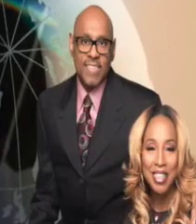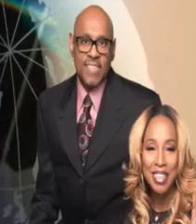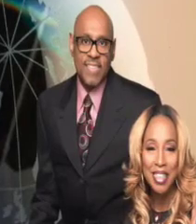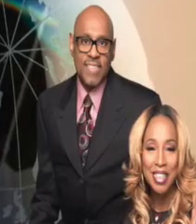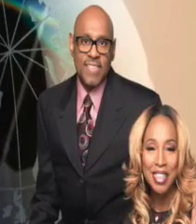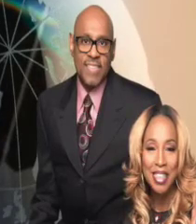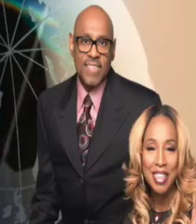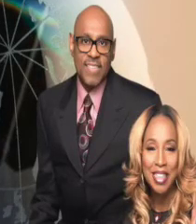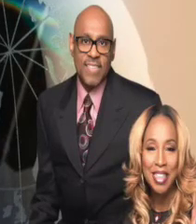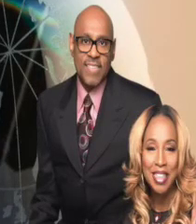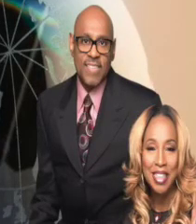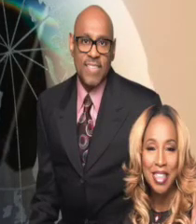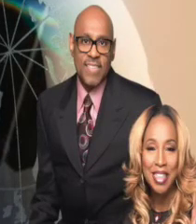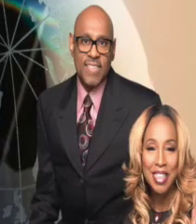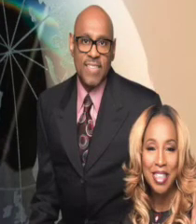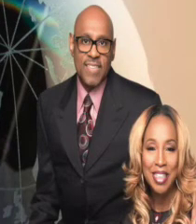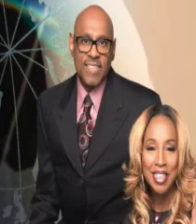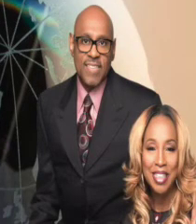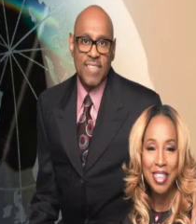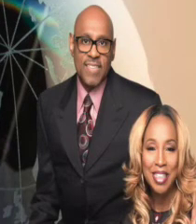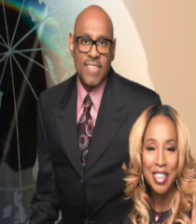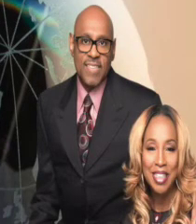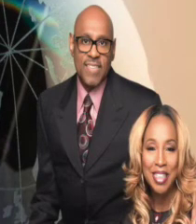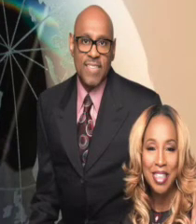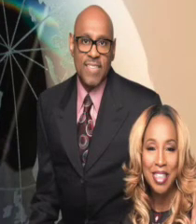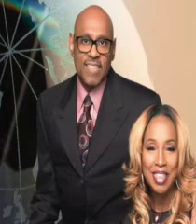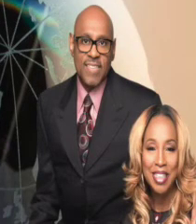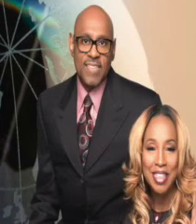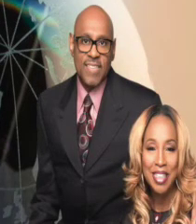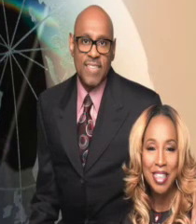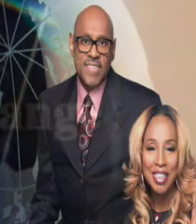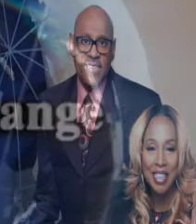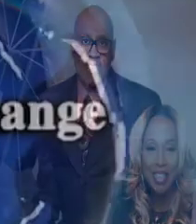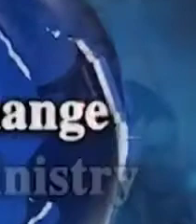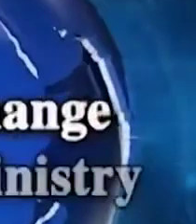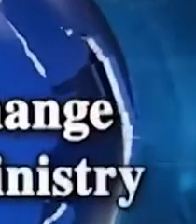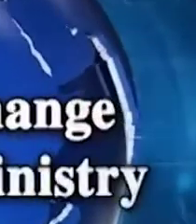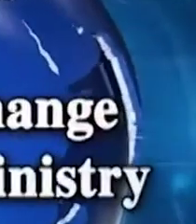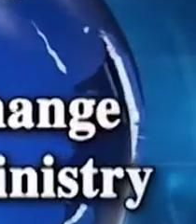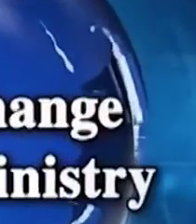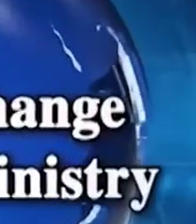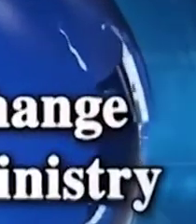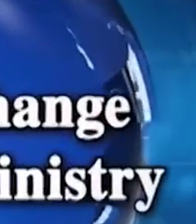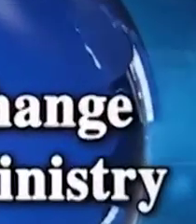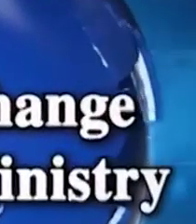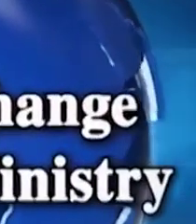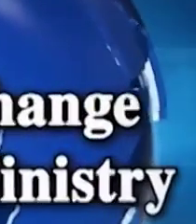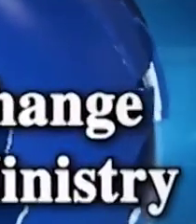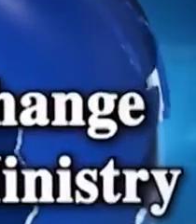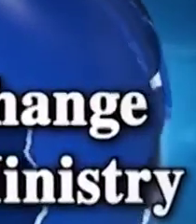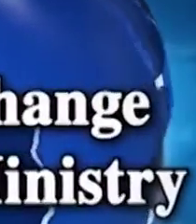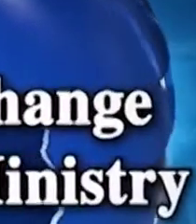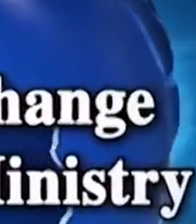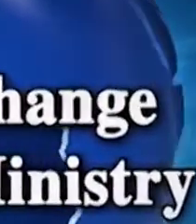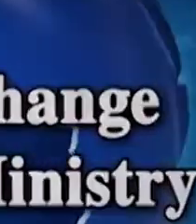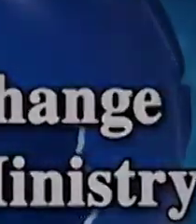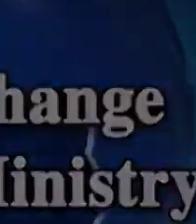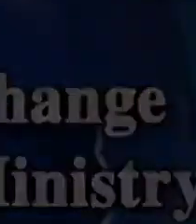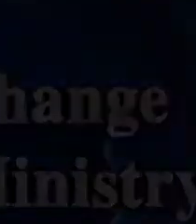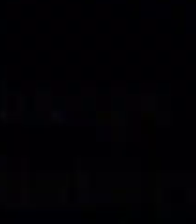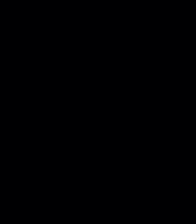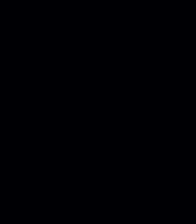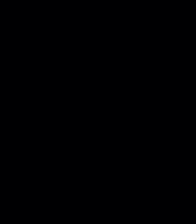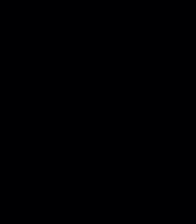changing Oh, Oh, what I'm saying Things Oh, things are